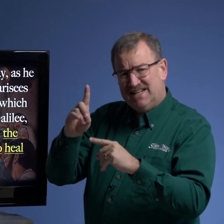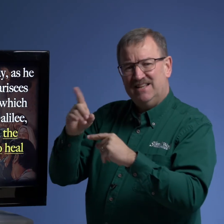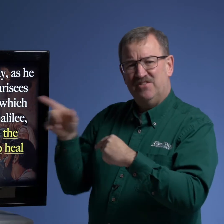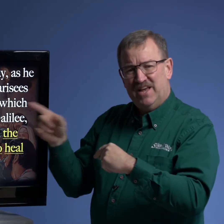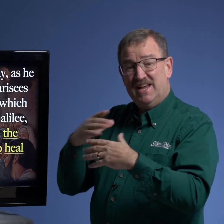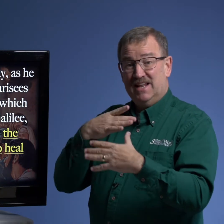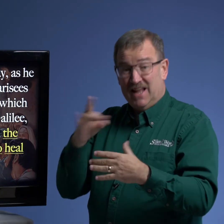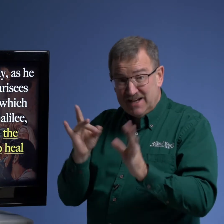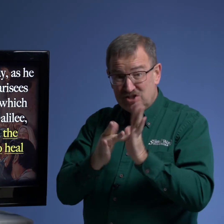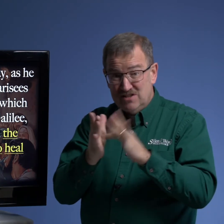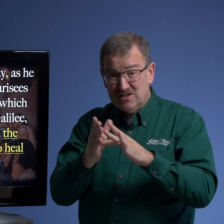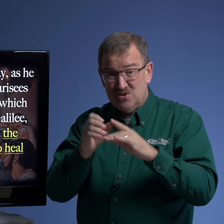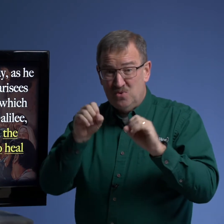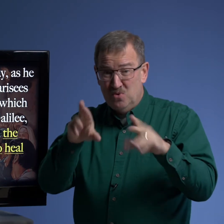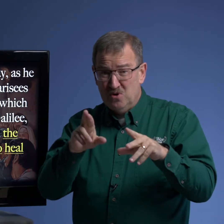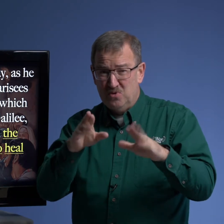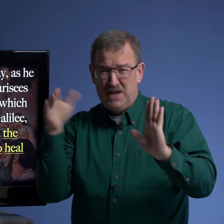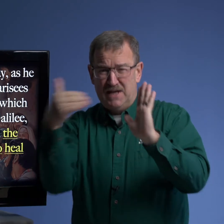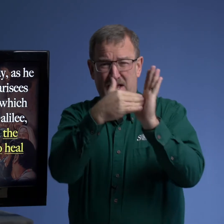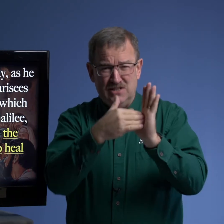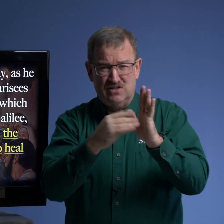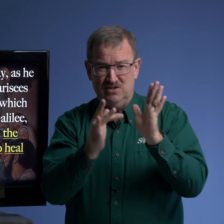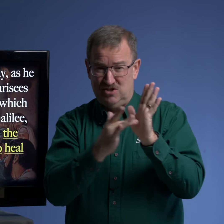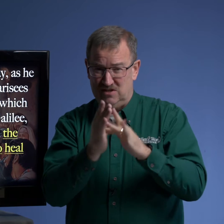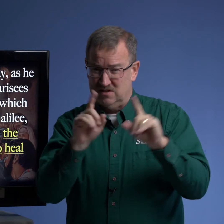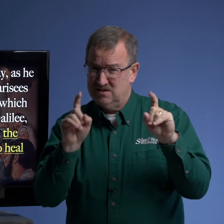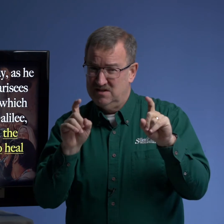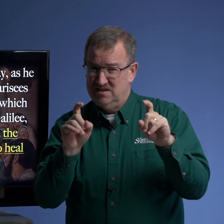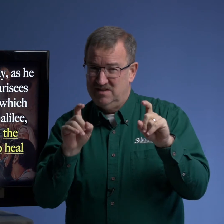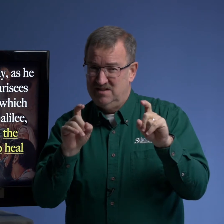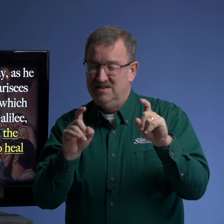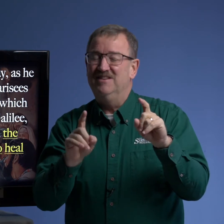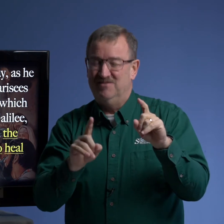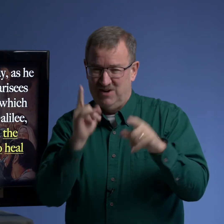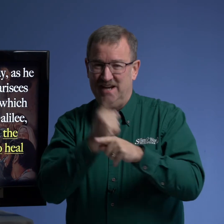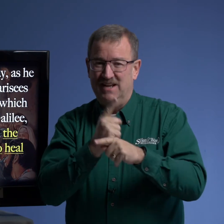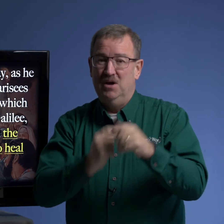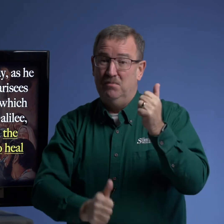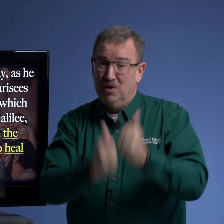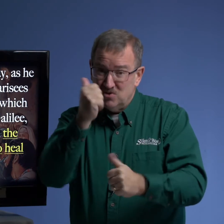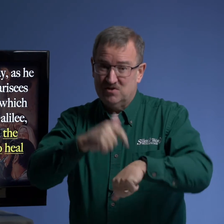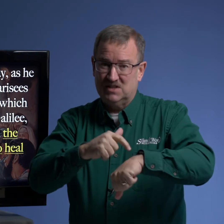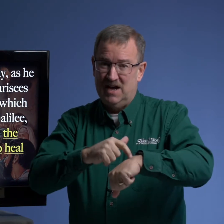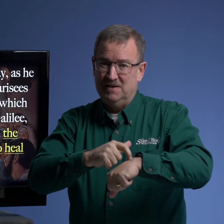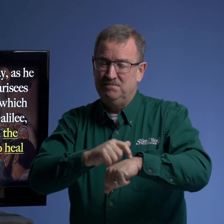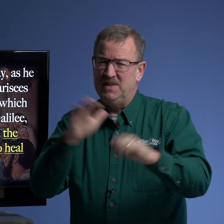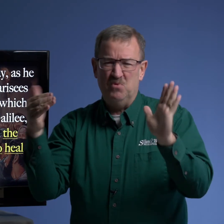they like jesus or were they against jesus right most of the time they were